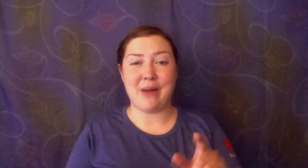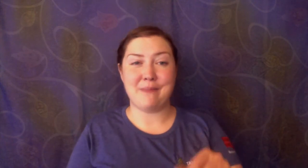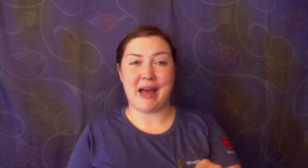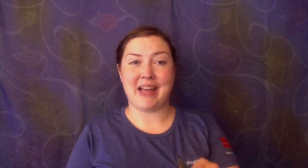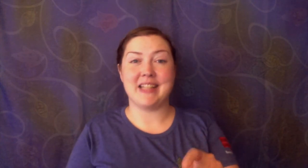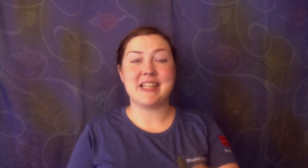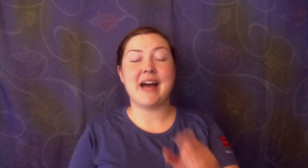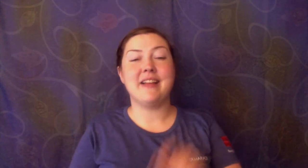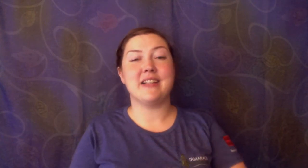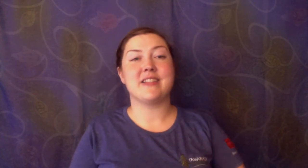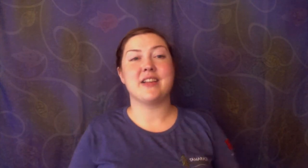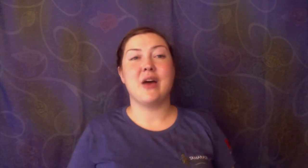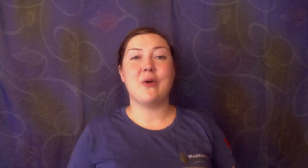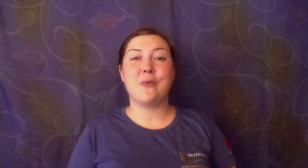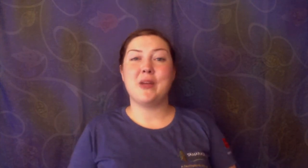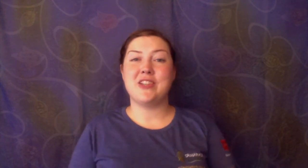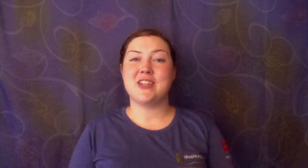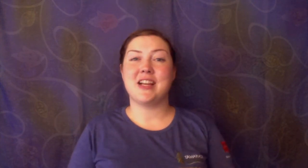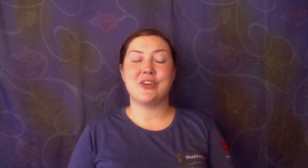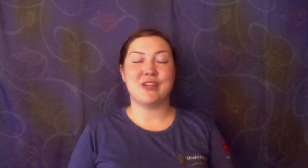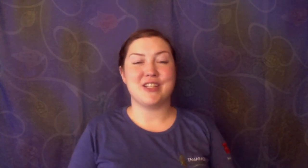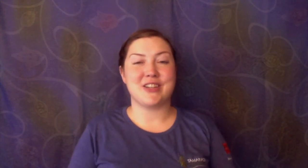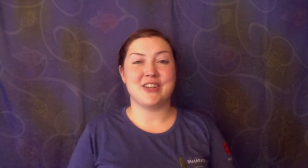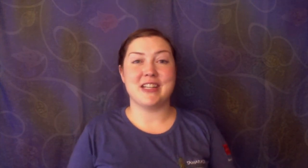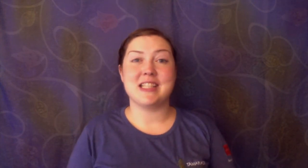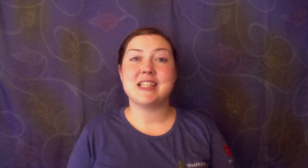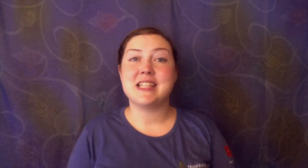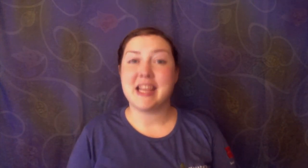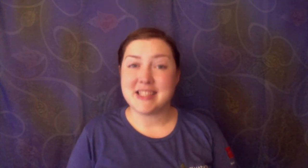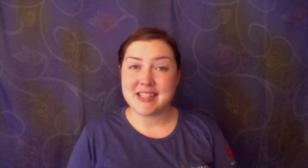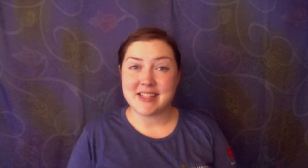back and tell us which creature is the tastiest.